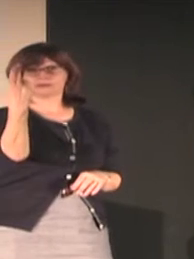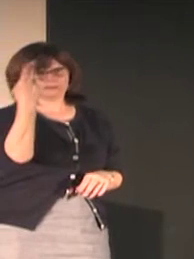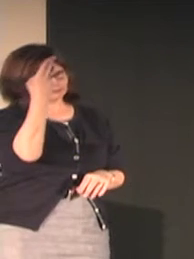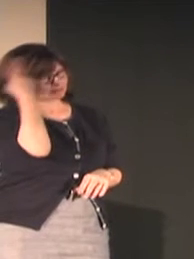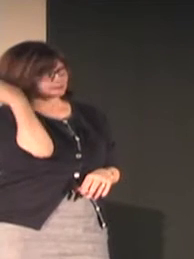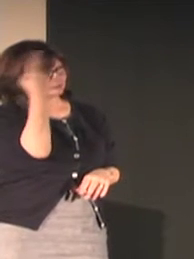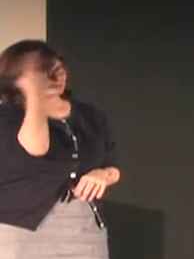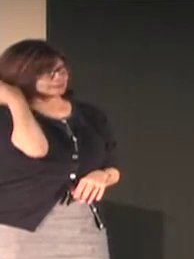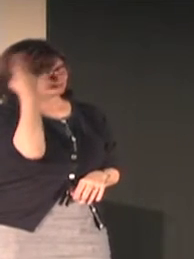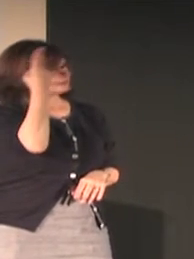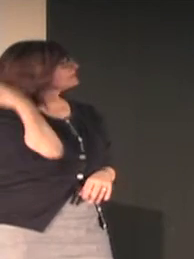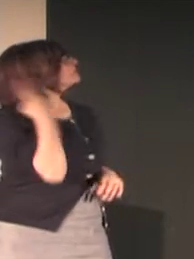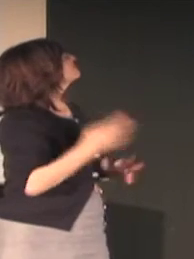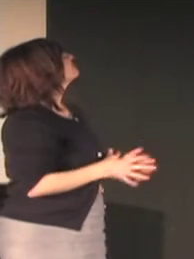she uses this hand shape